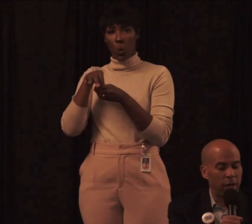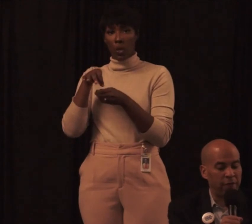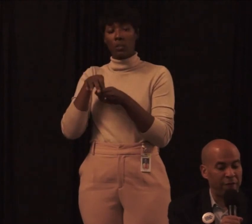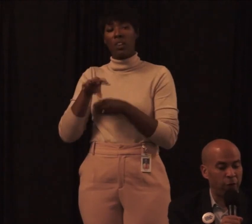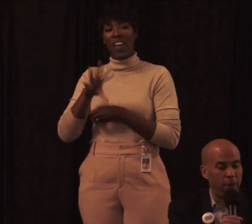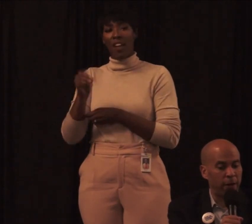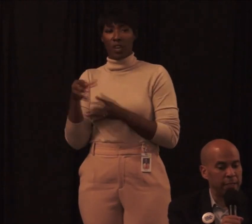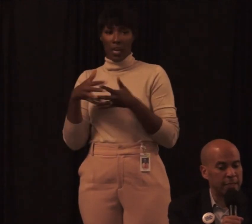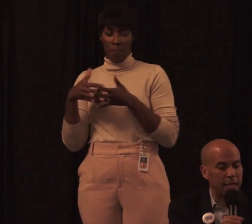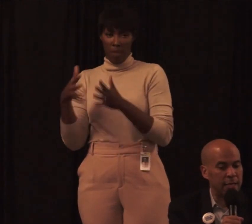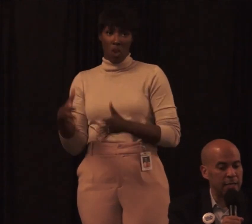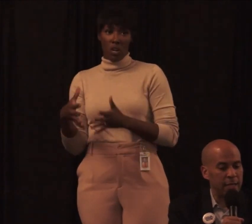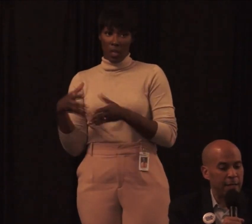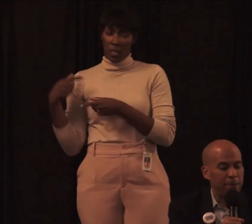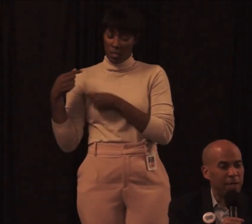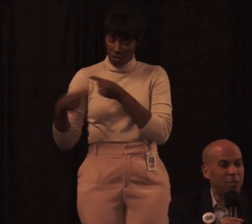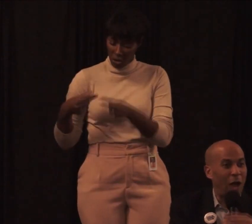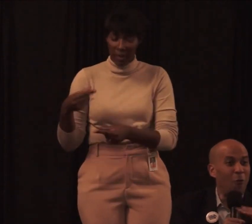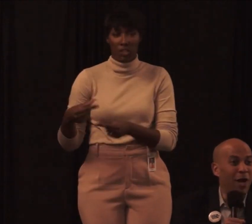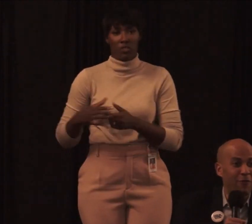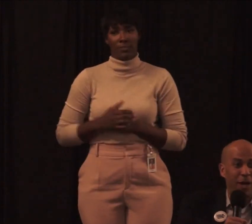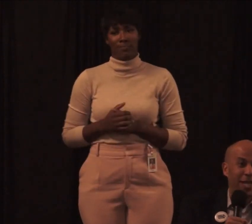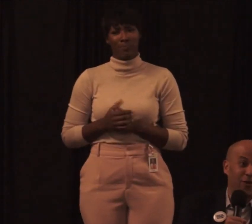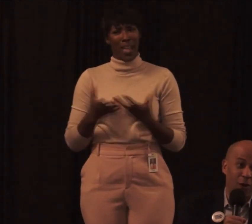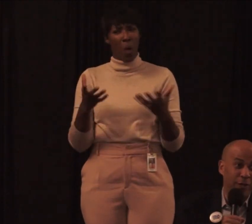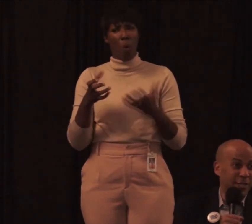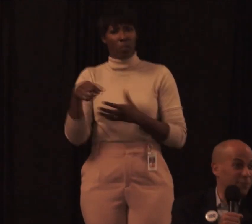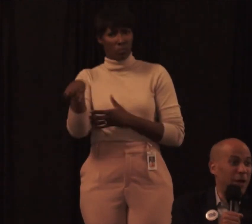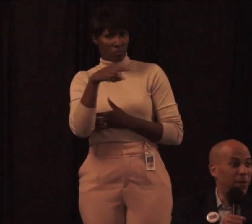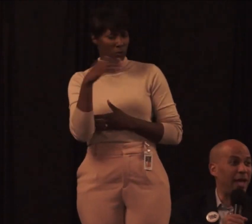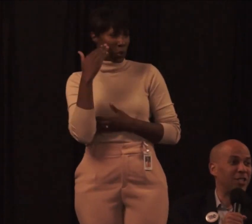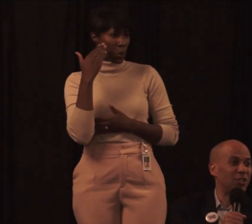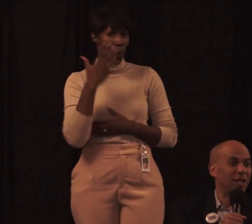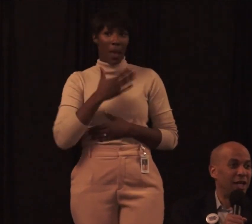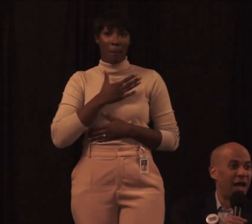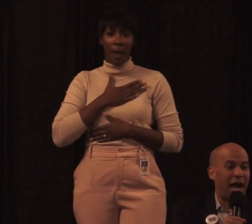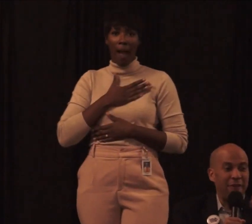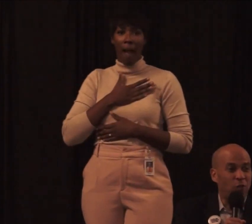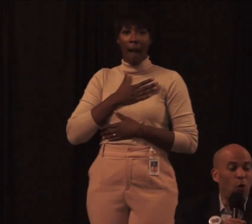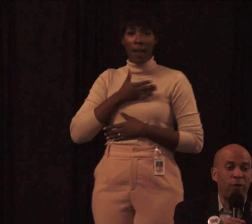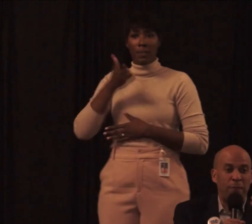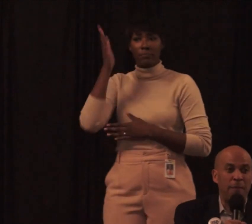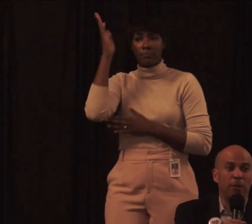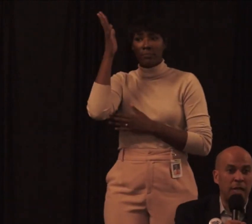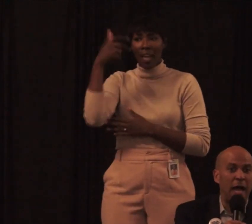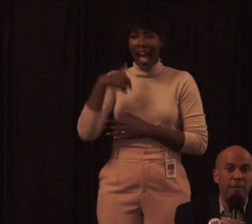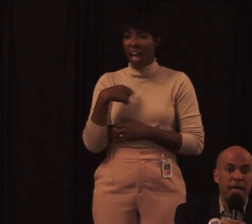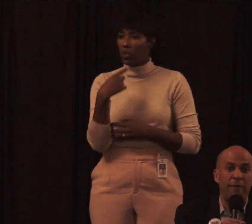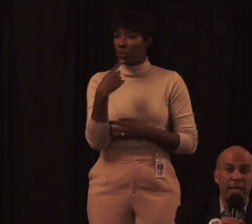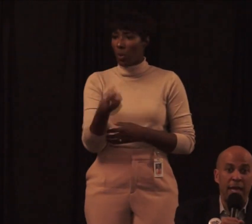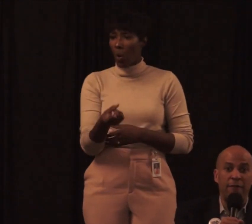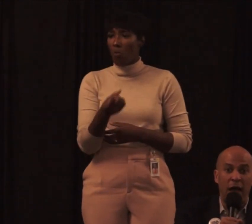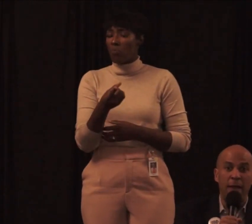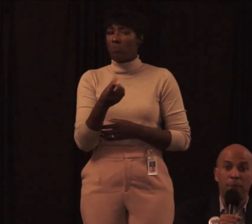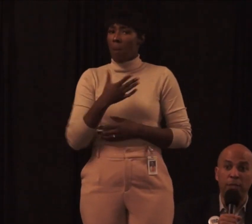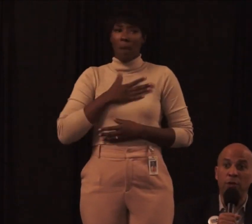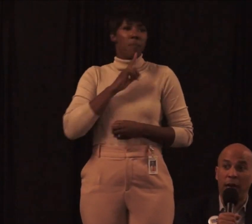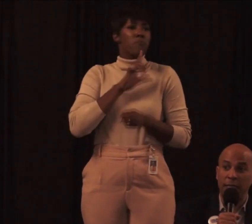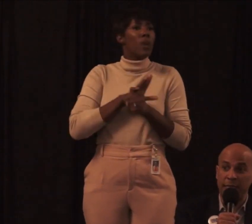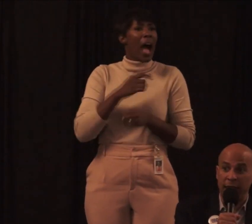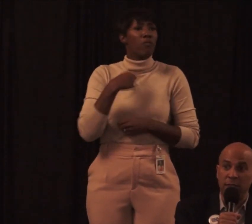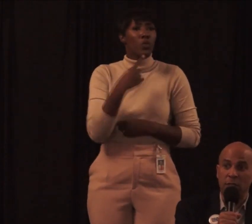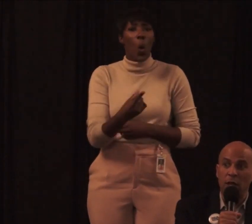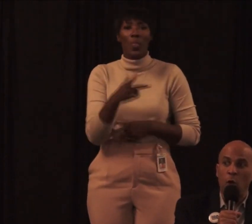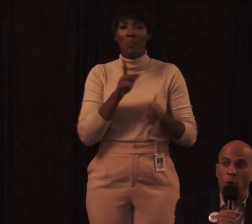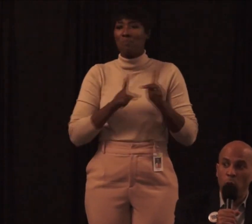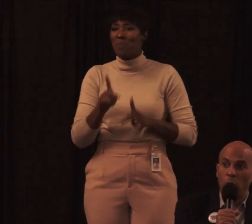of African American descent. And so I want everybody here to know, and this is my pledge, I have told people time and time again, if I am President